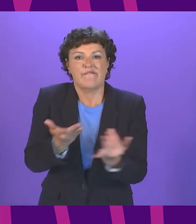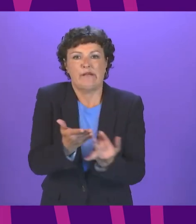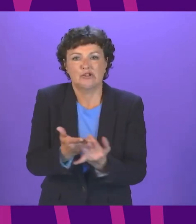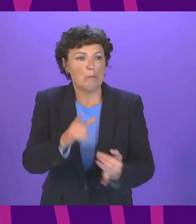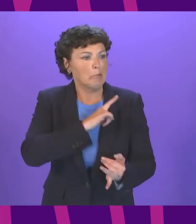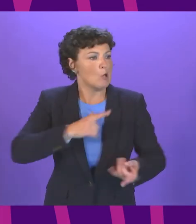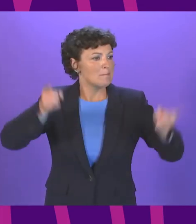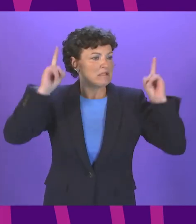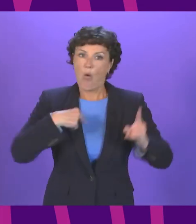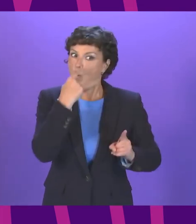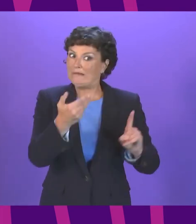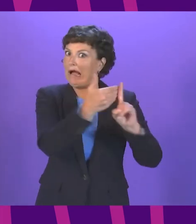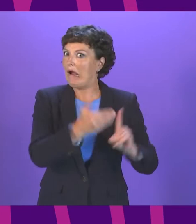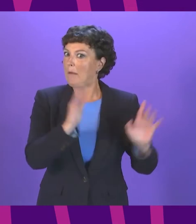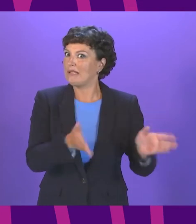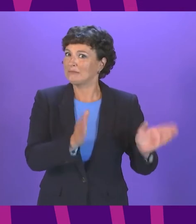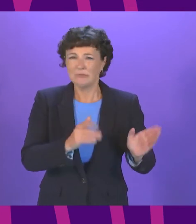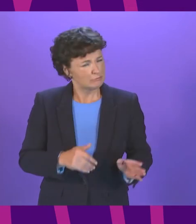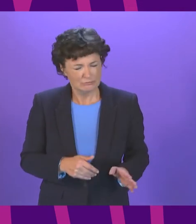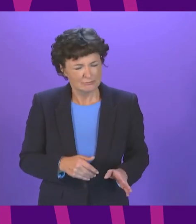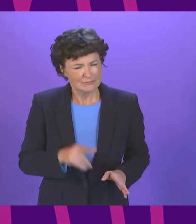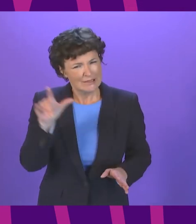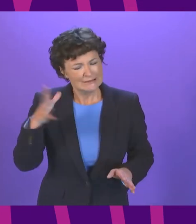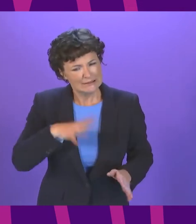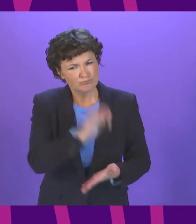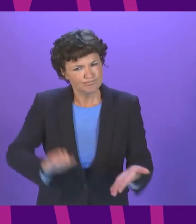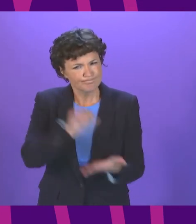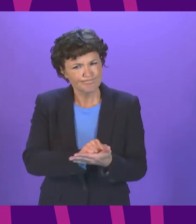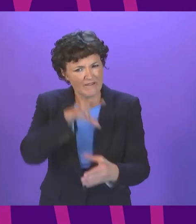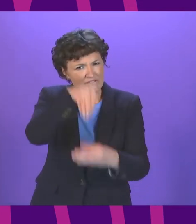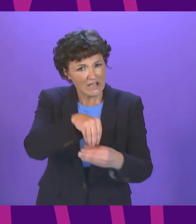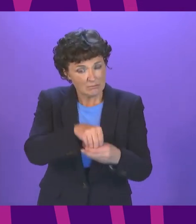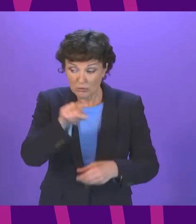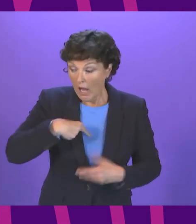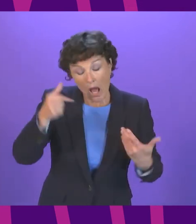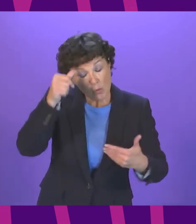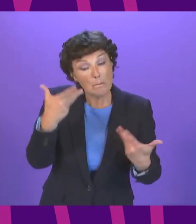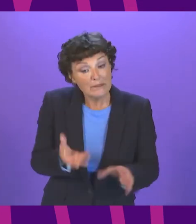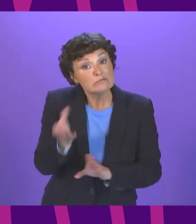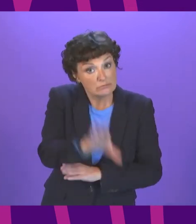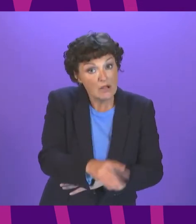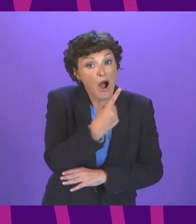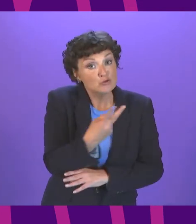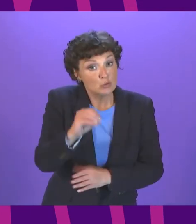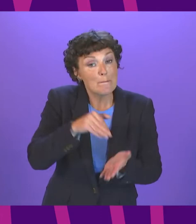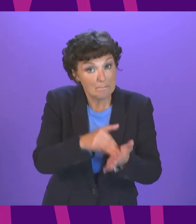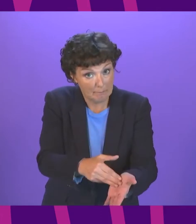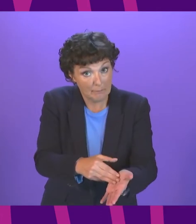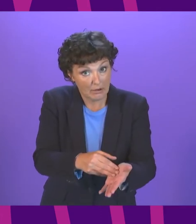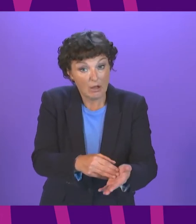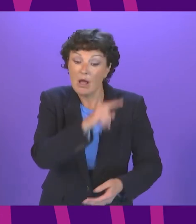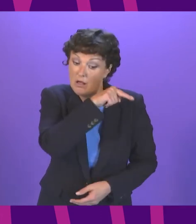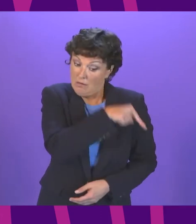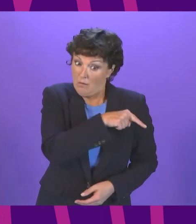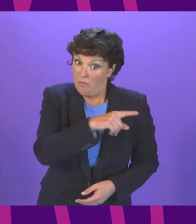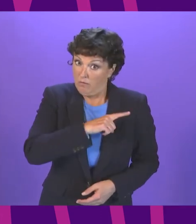ministers have a target to reach it requires proper investment on top of the 120 million pounds already secured by the Scottish Liberal